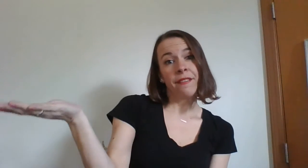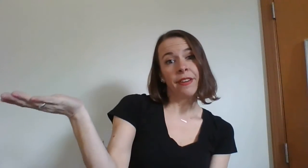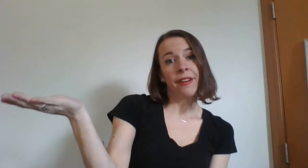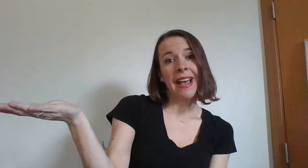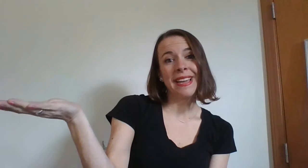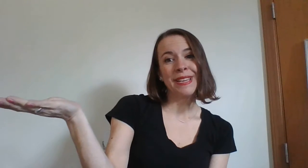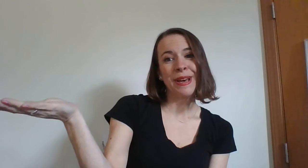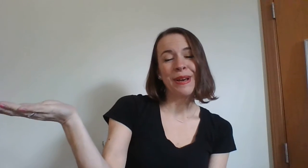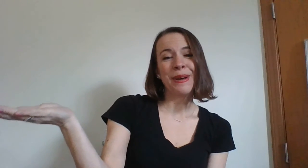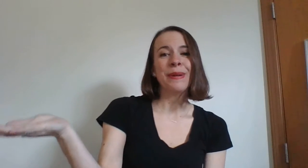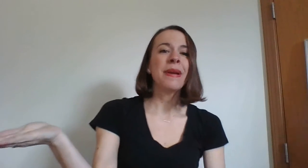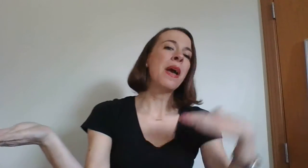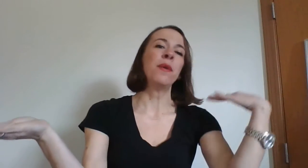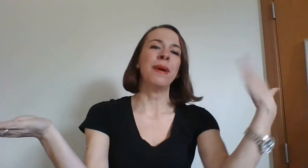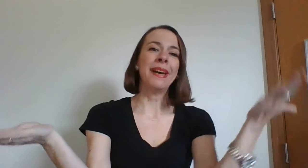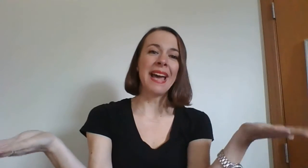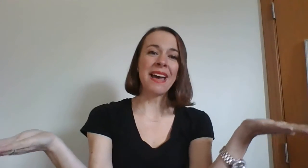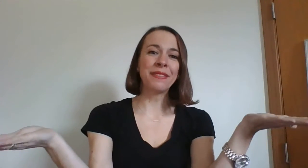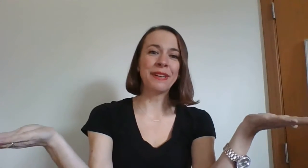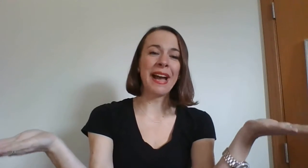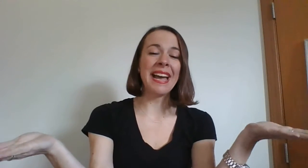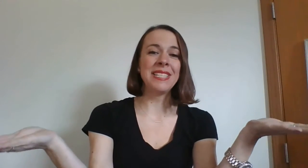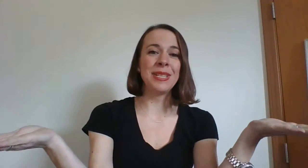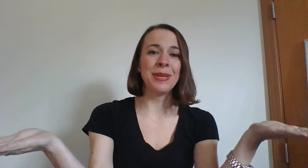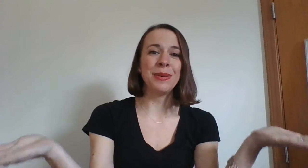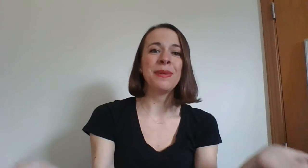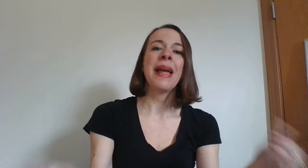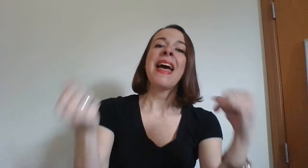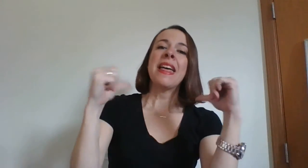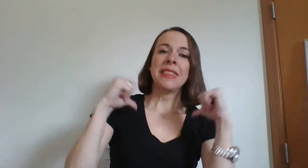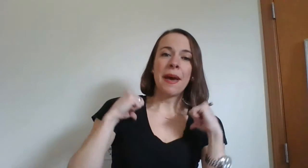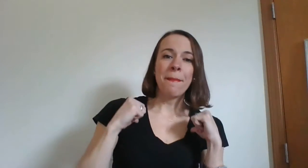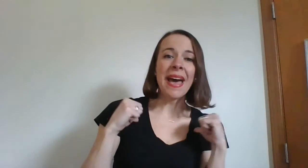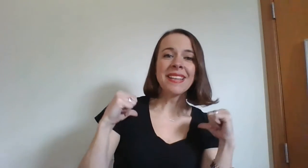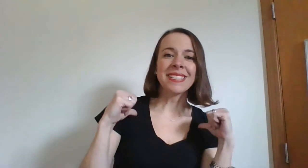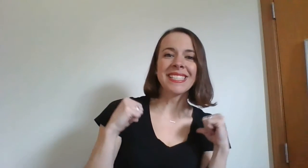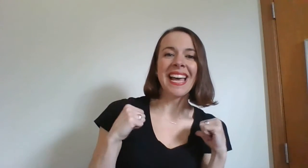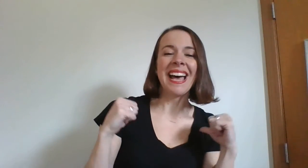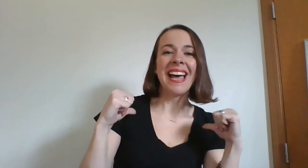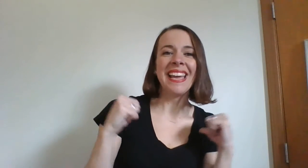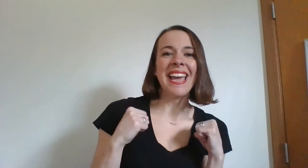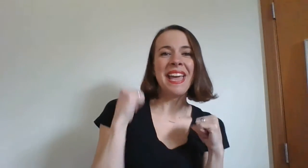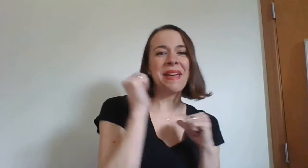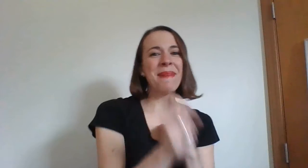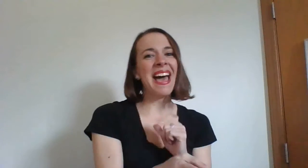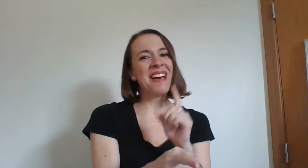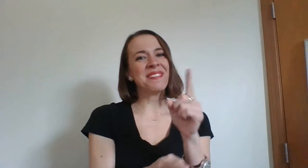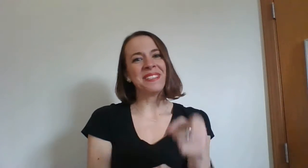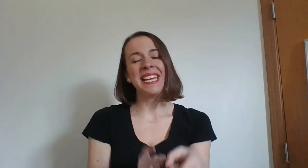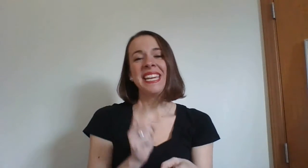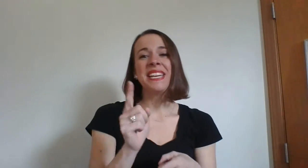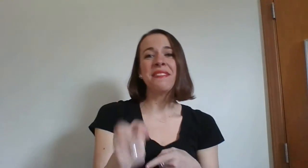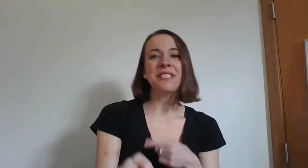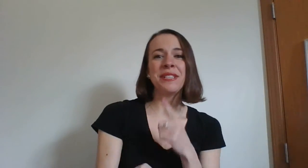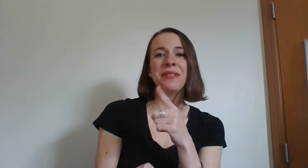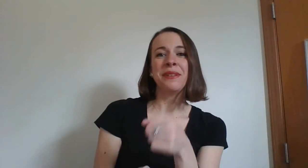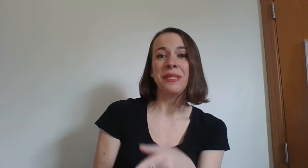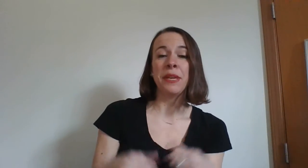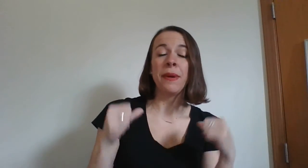I go whatever I do the best I am I will give to you